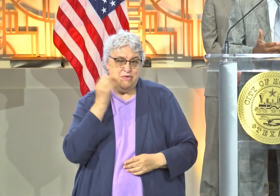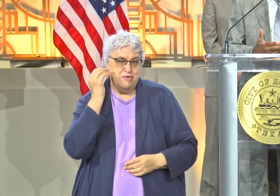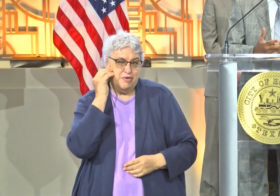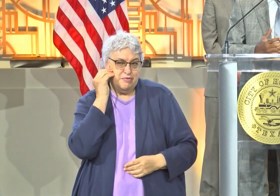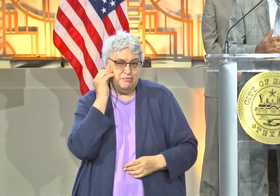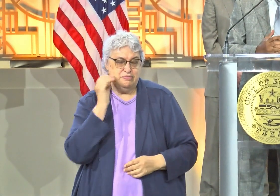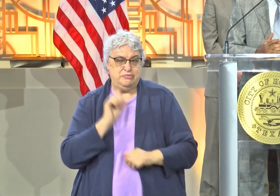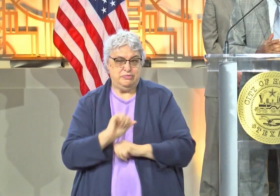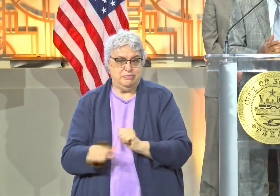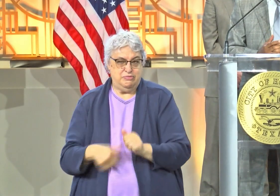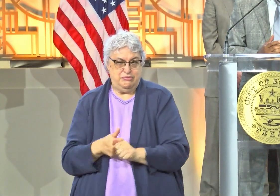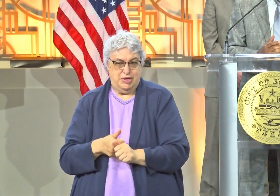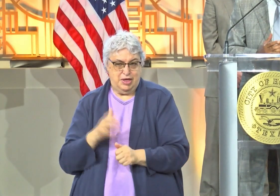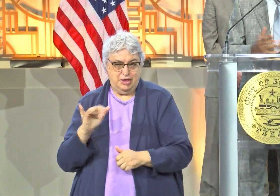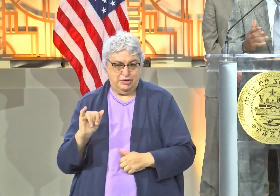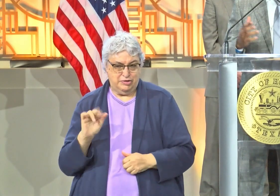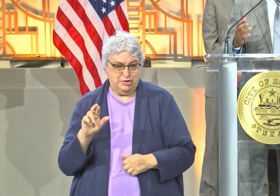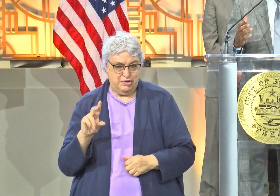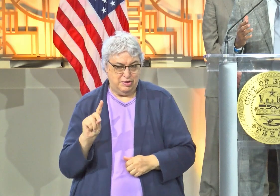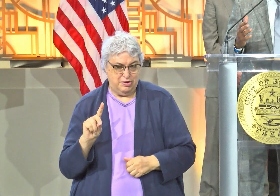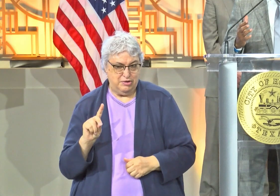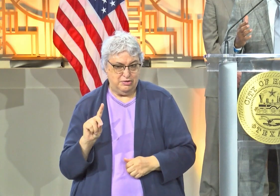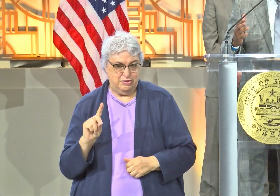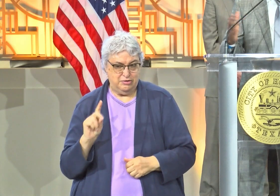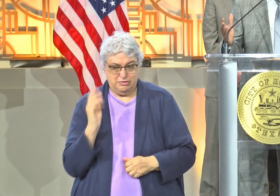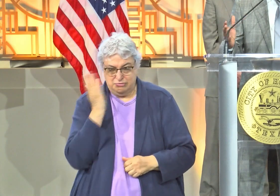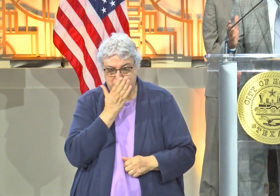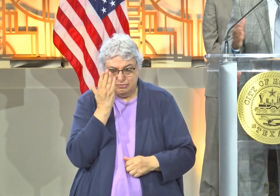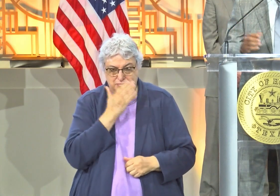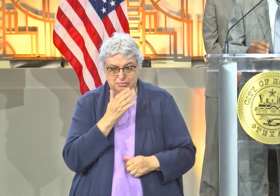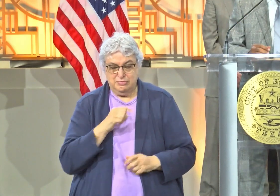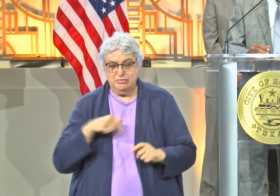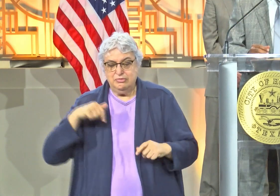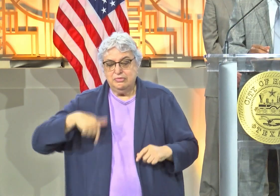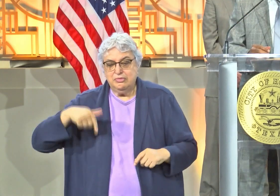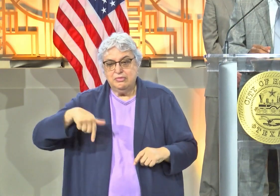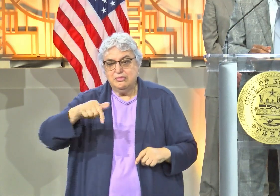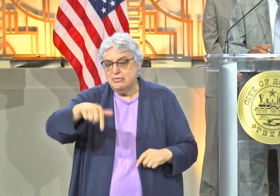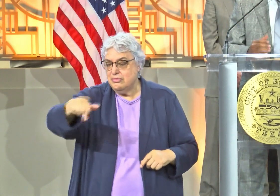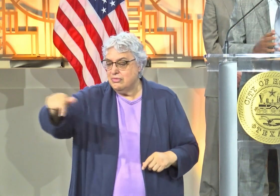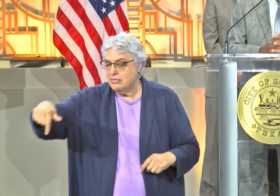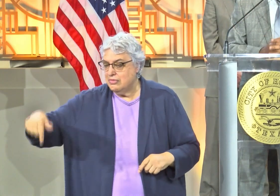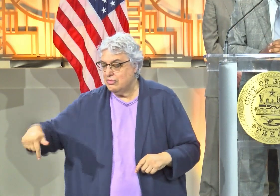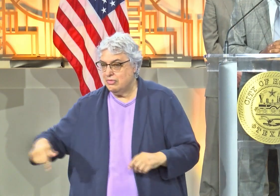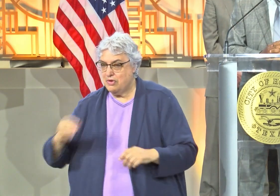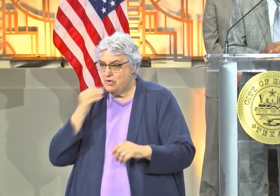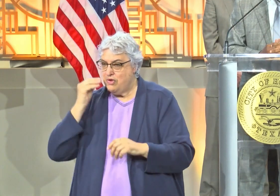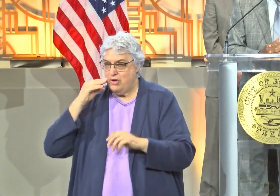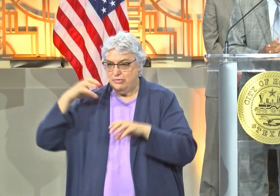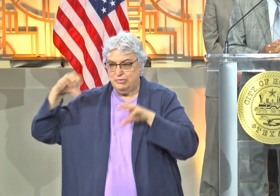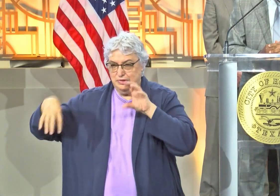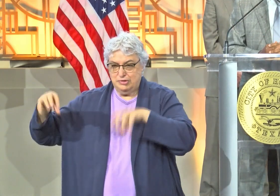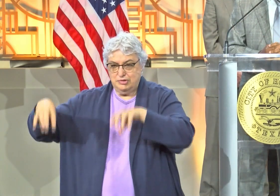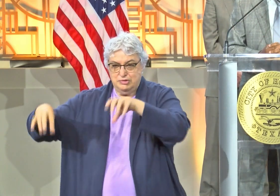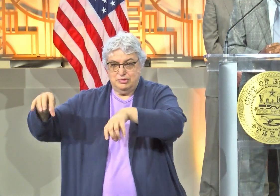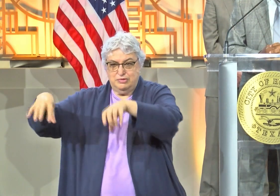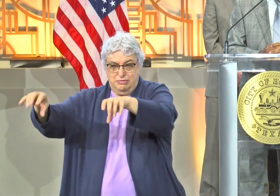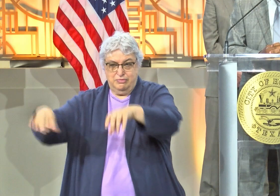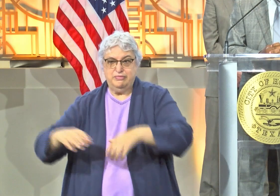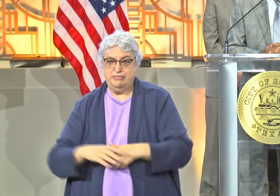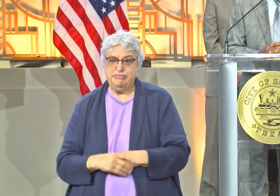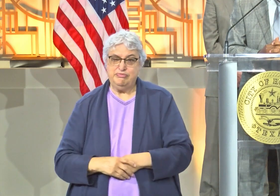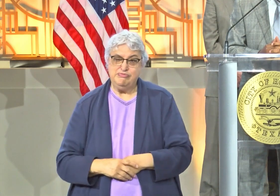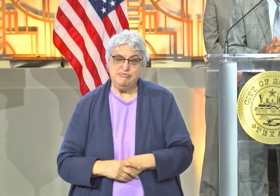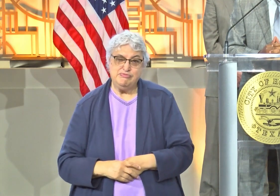our backyards, on the blocks of our neighborhood, all of those things really